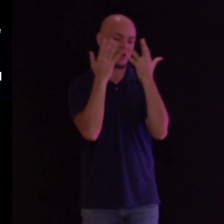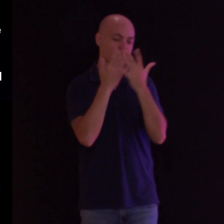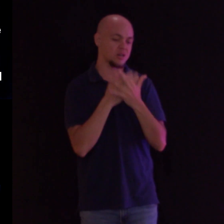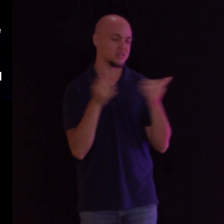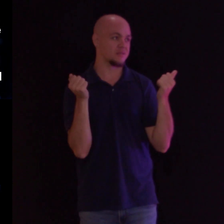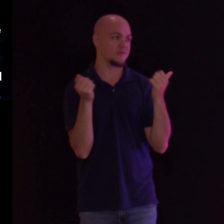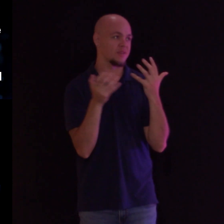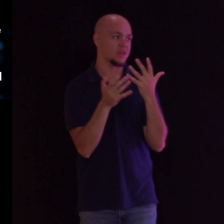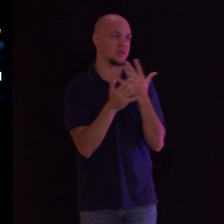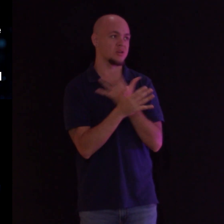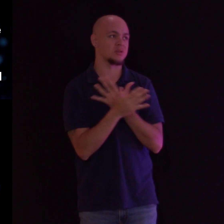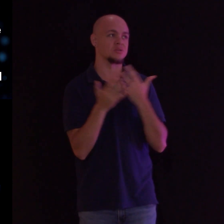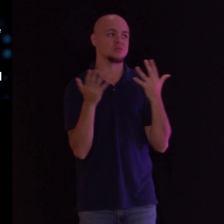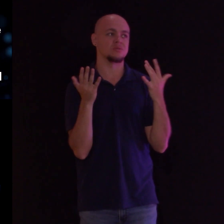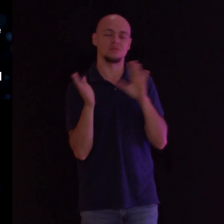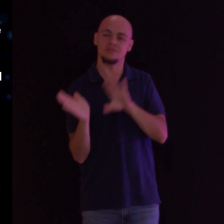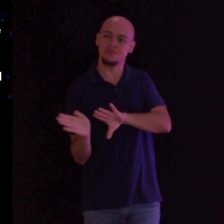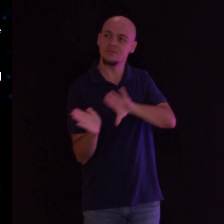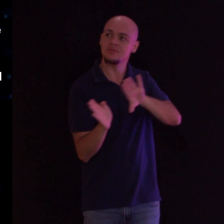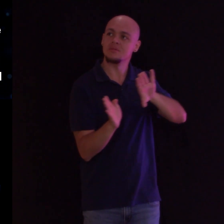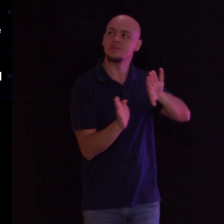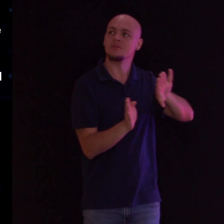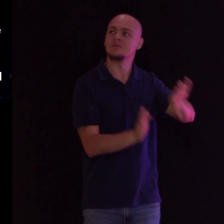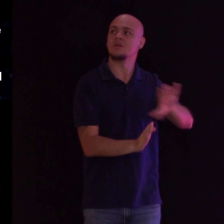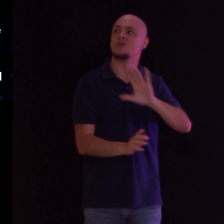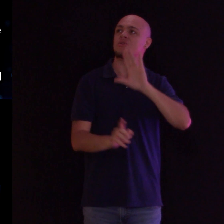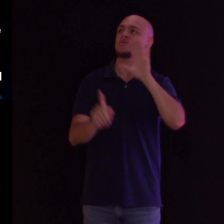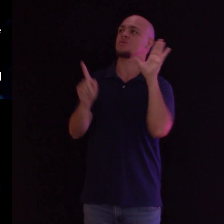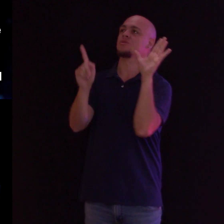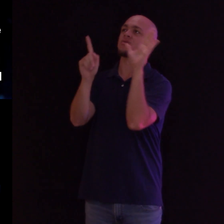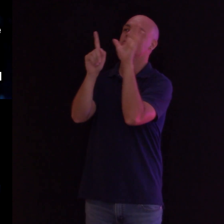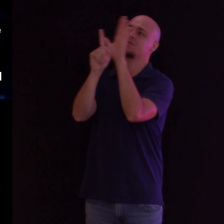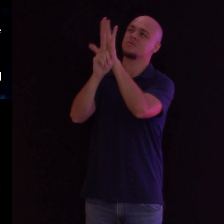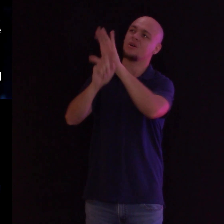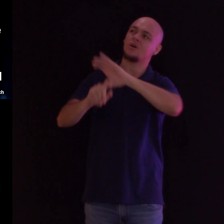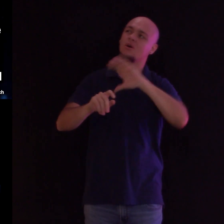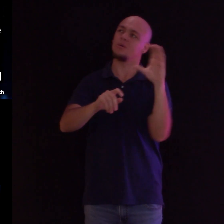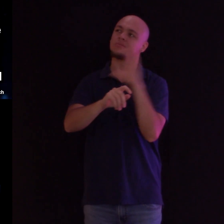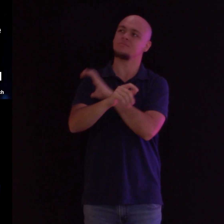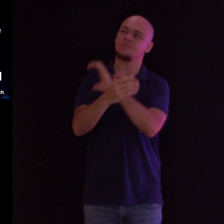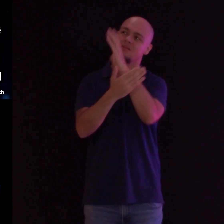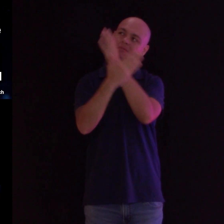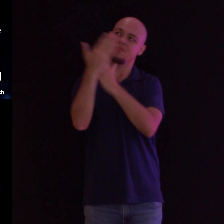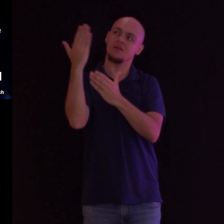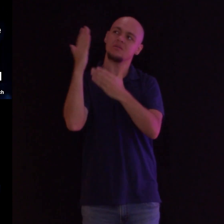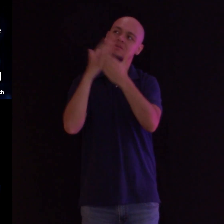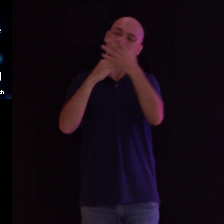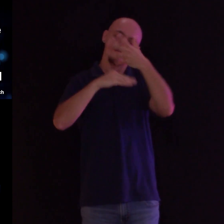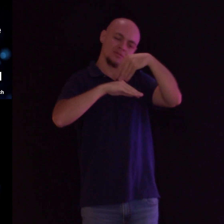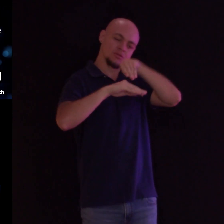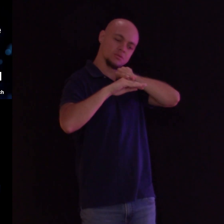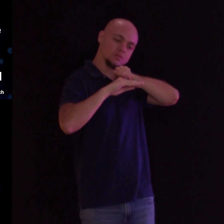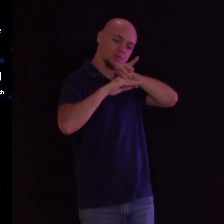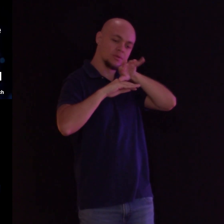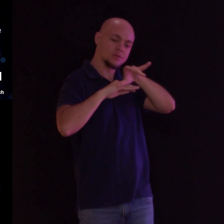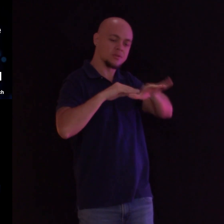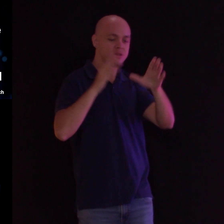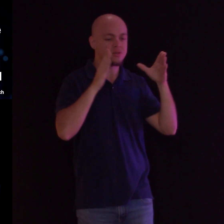fear Show your mighty hand, heal our streets and